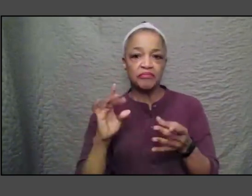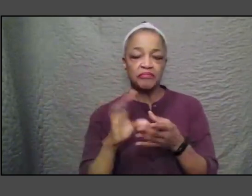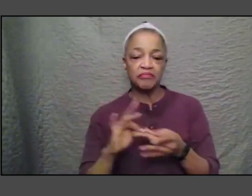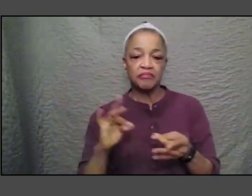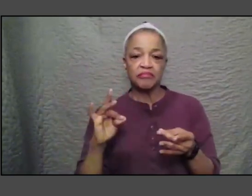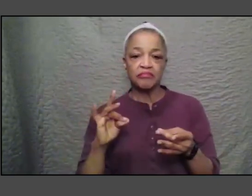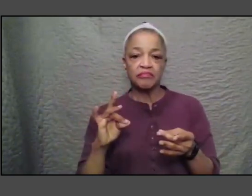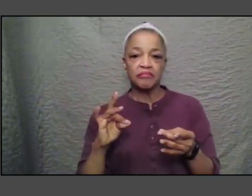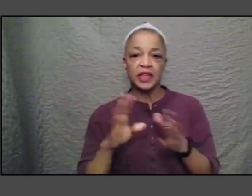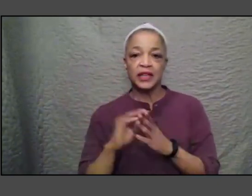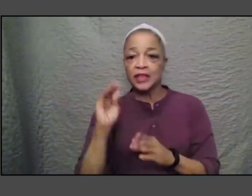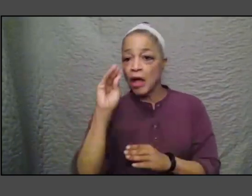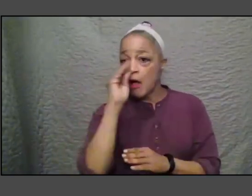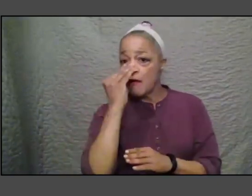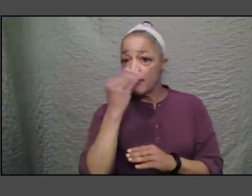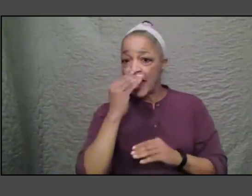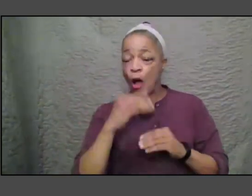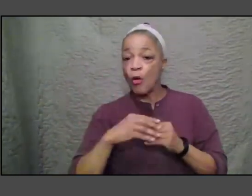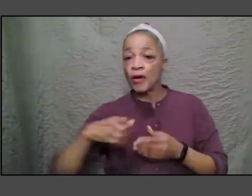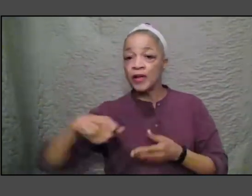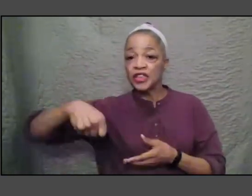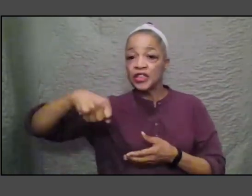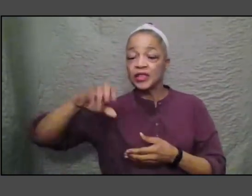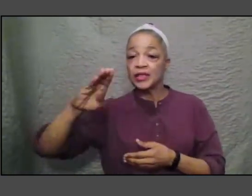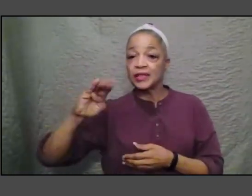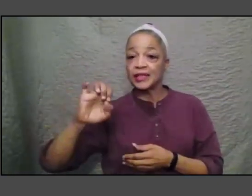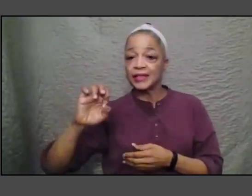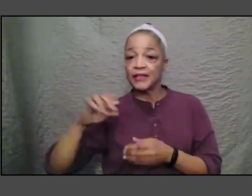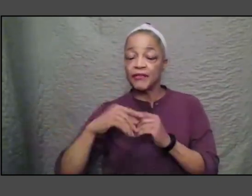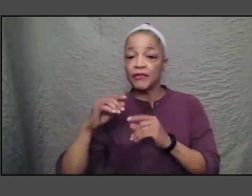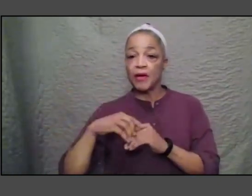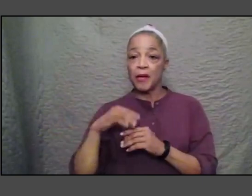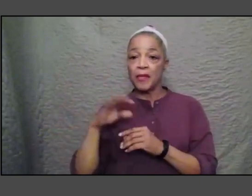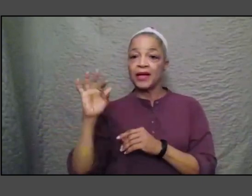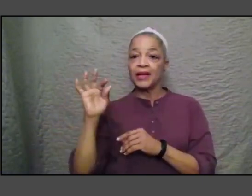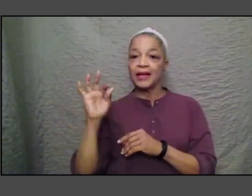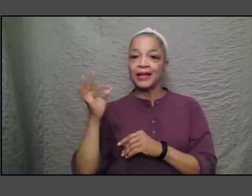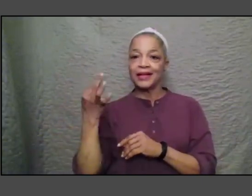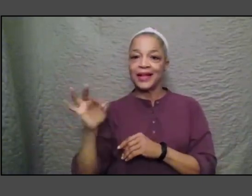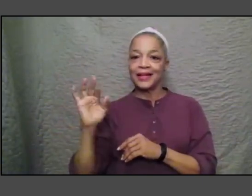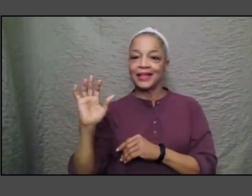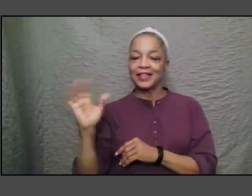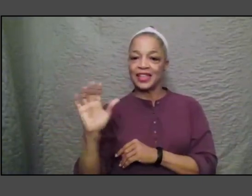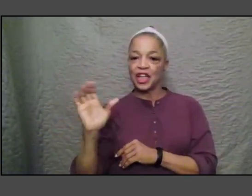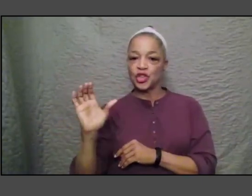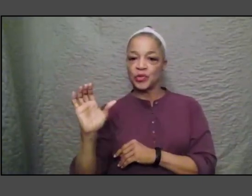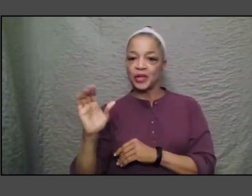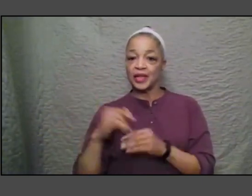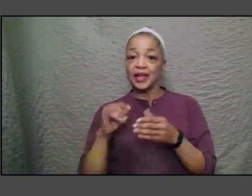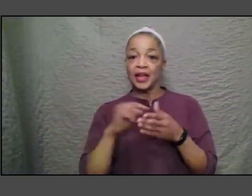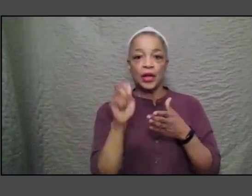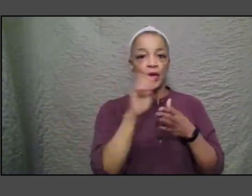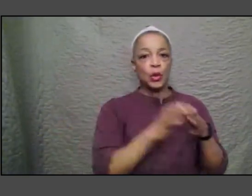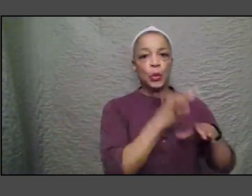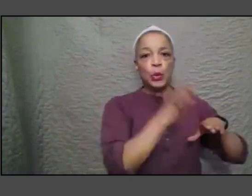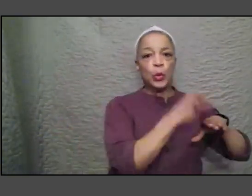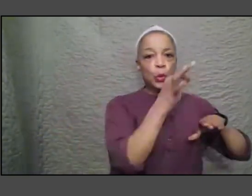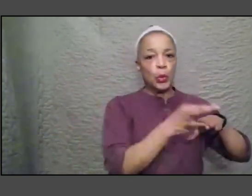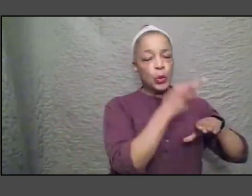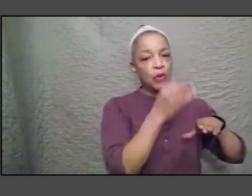from the mid 19th century and on it is text embroidered that I think is a poem which is why I wanted to read it